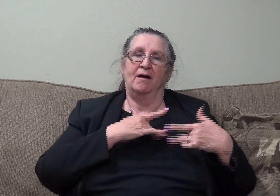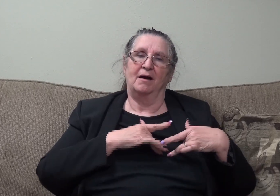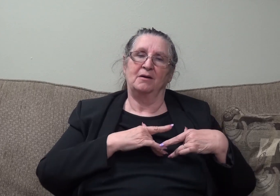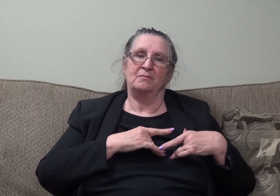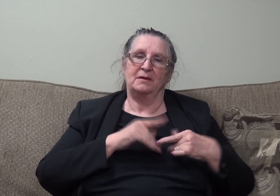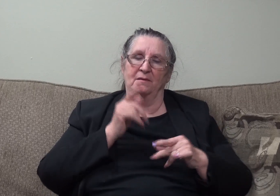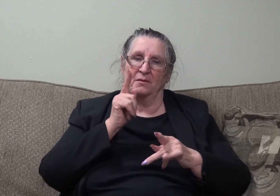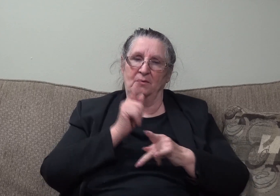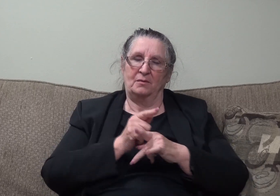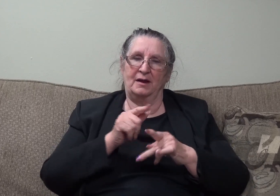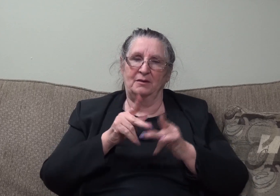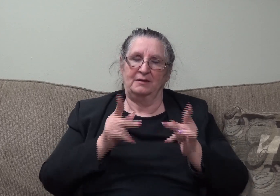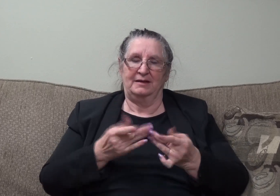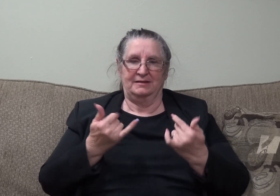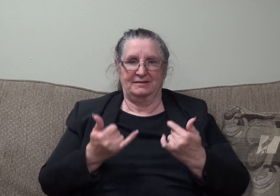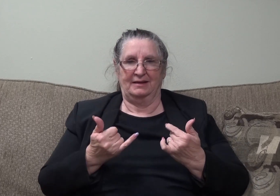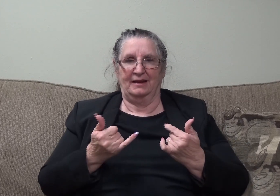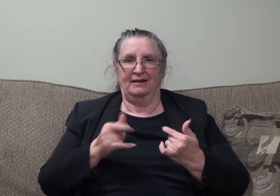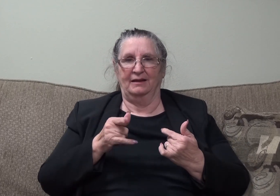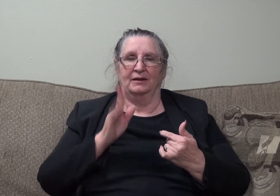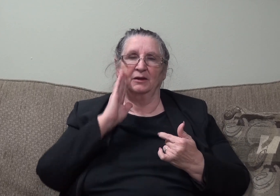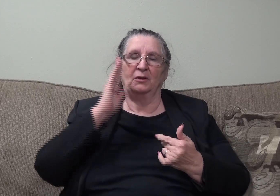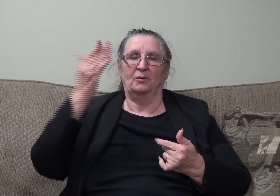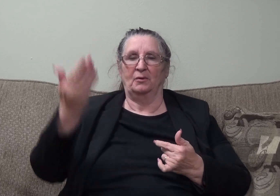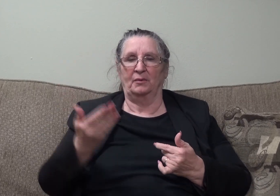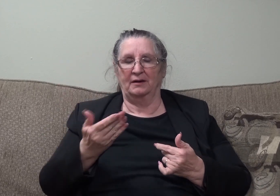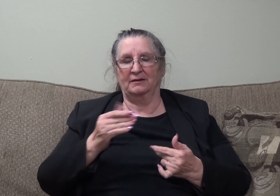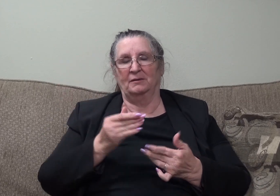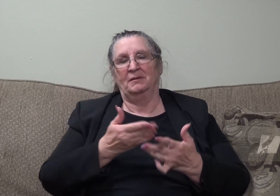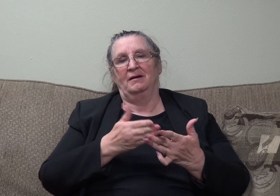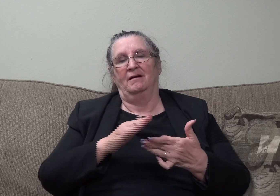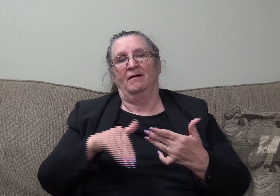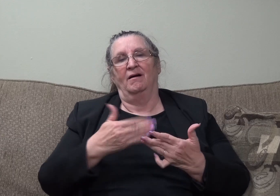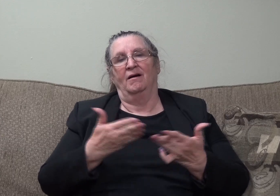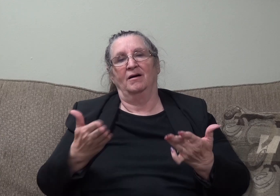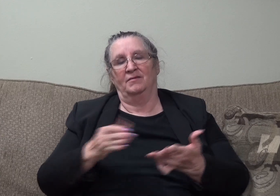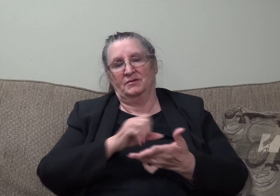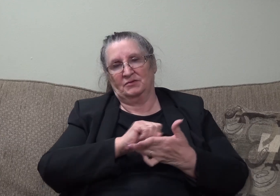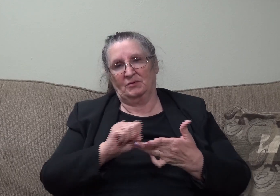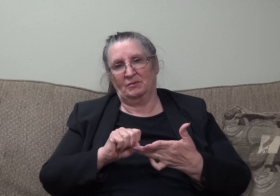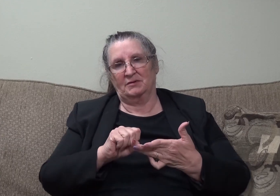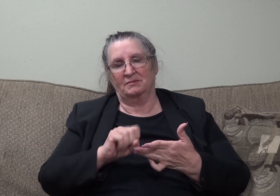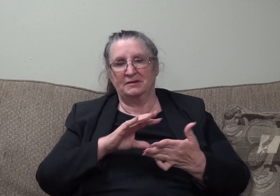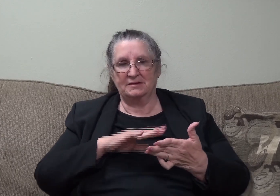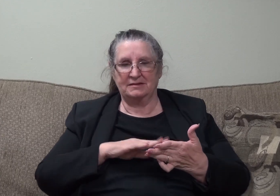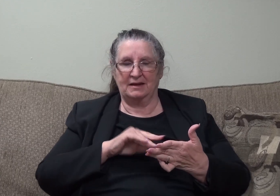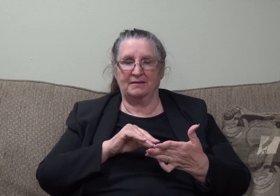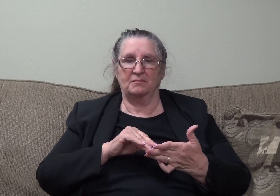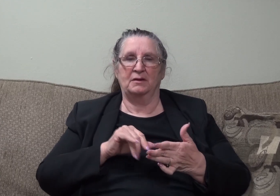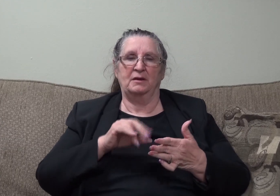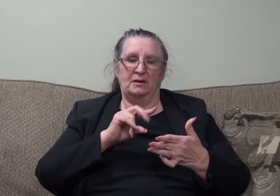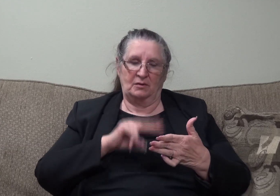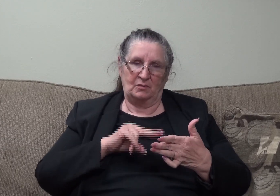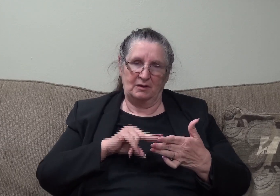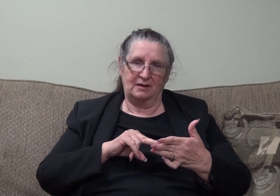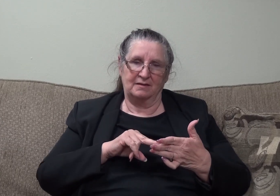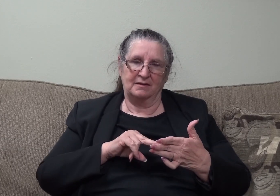place today and you will welcome all these scriptures and study them and read them with the same